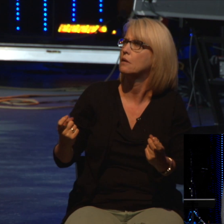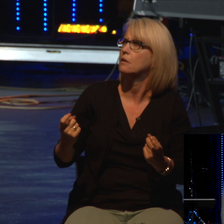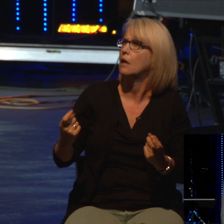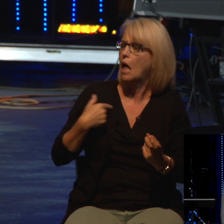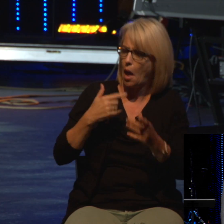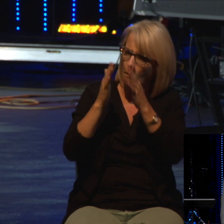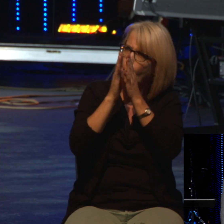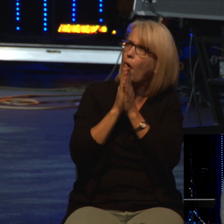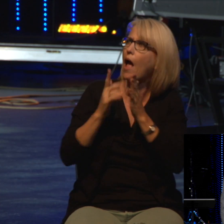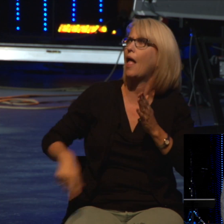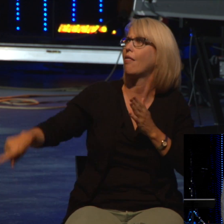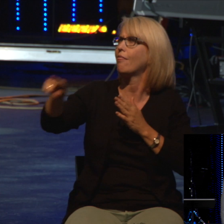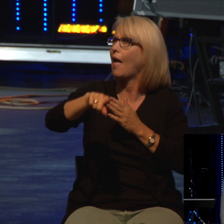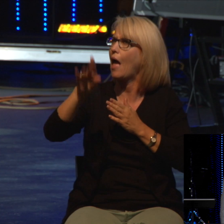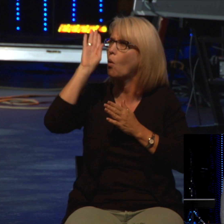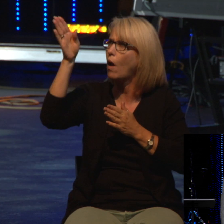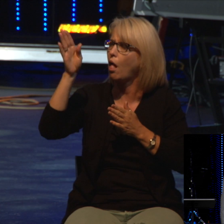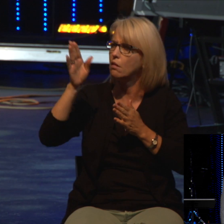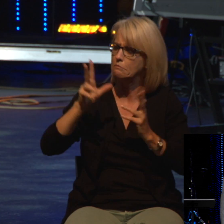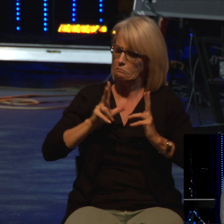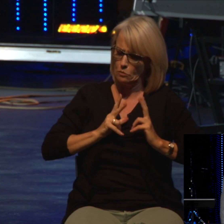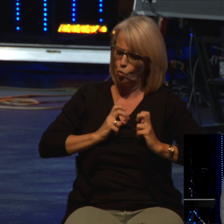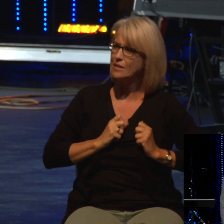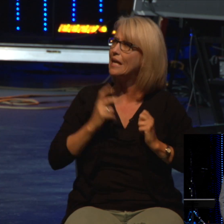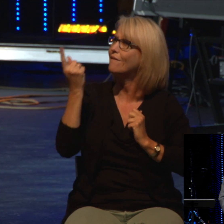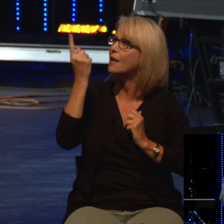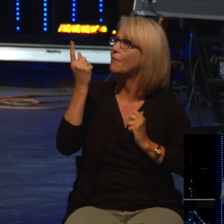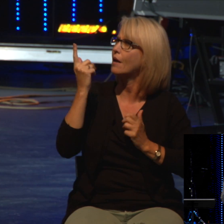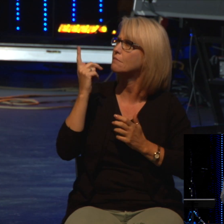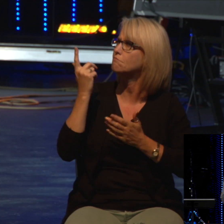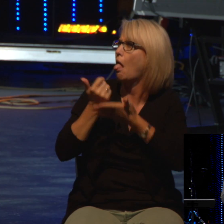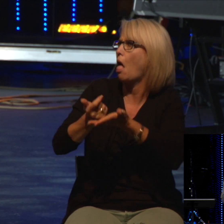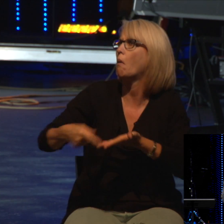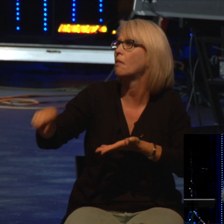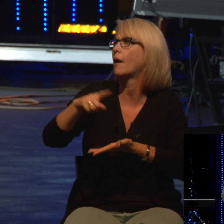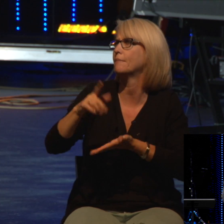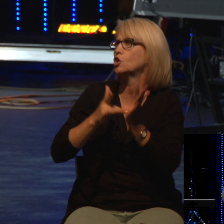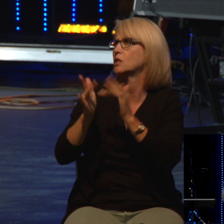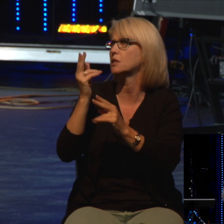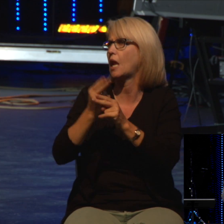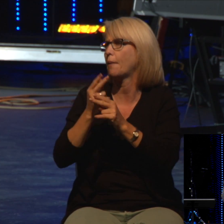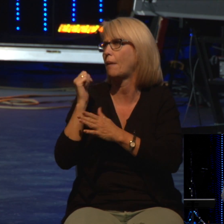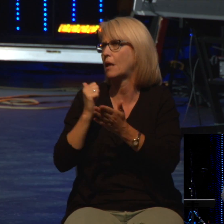will receive something that will be of help to them. In Jesus' name, amen.